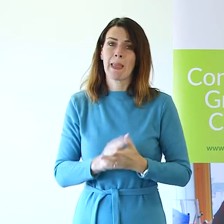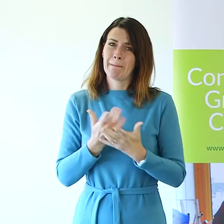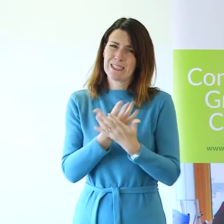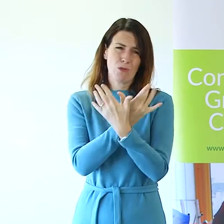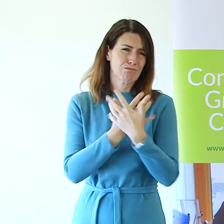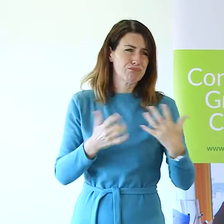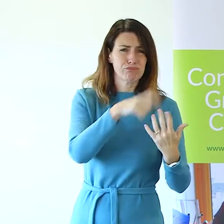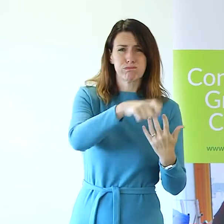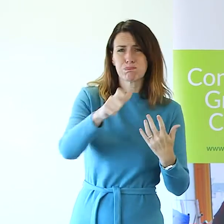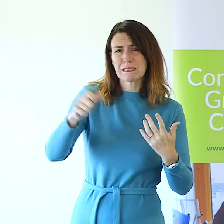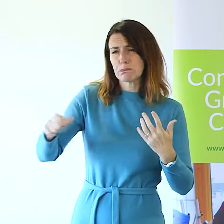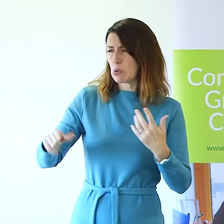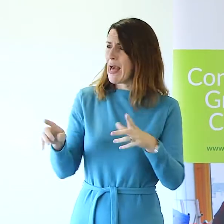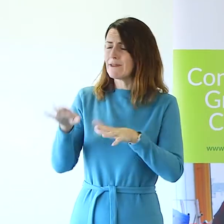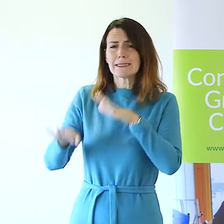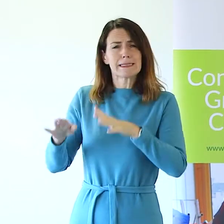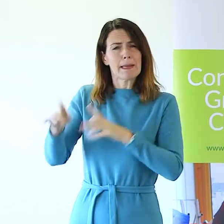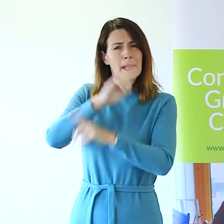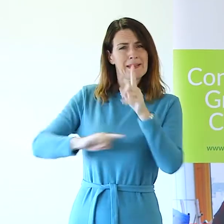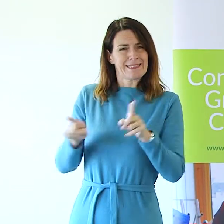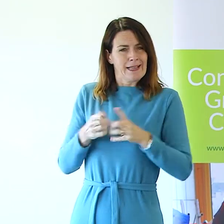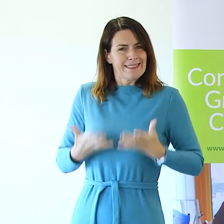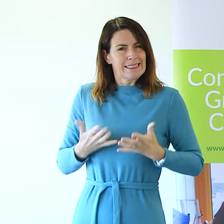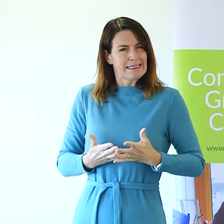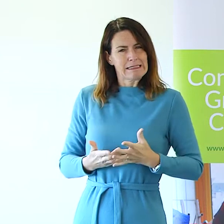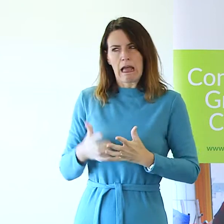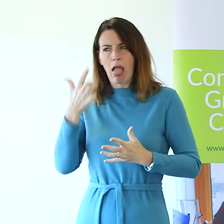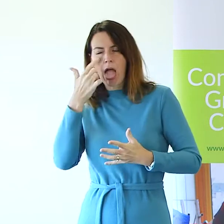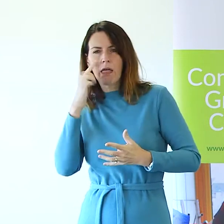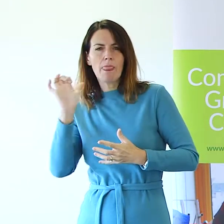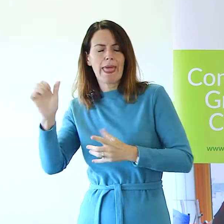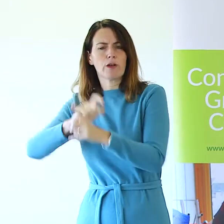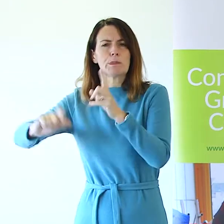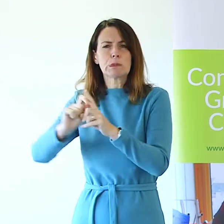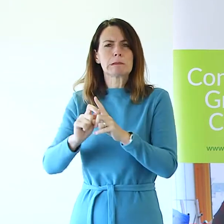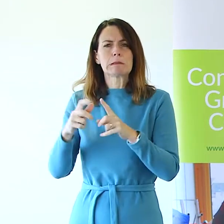of people in similar meetings trying to find out what's happening in their communities.